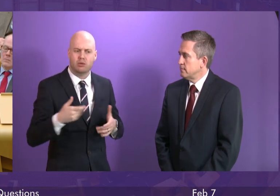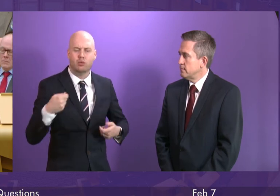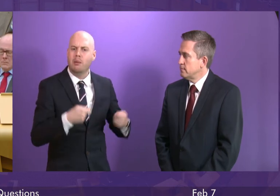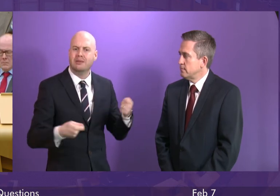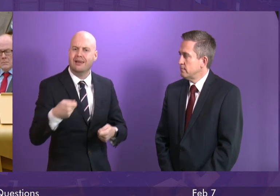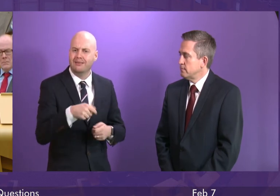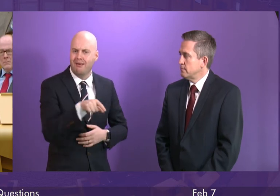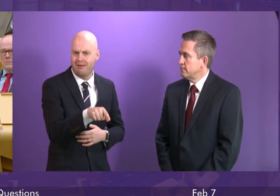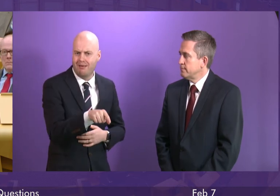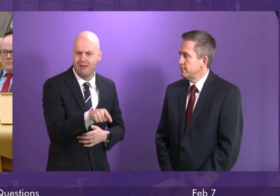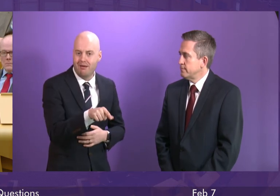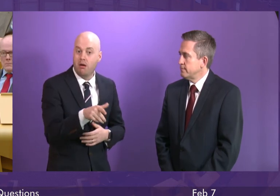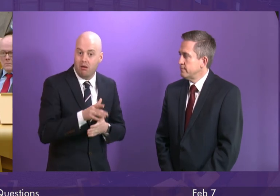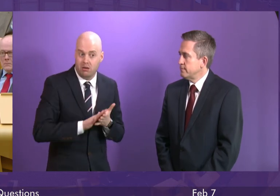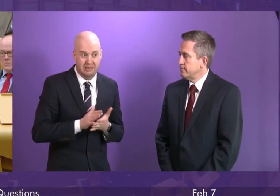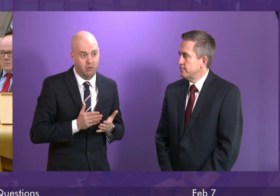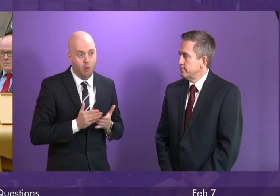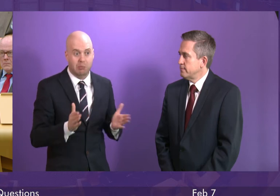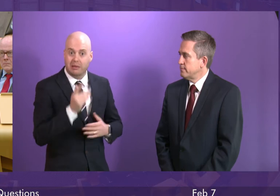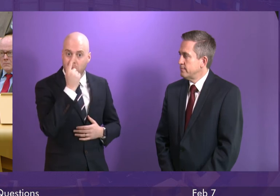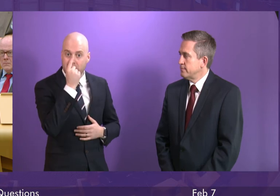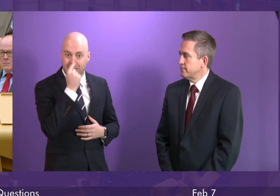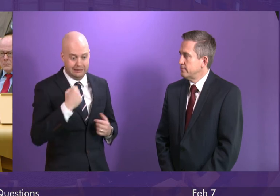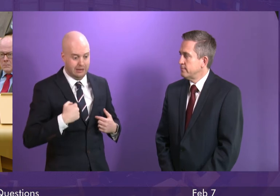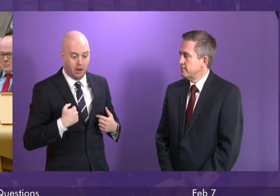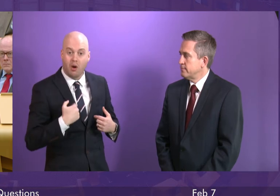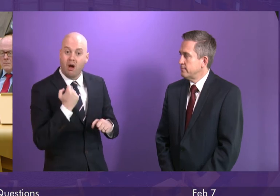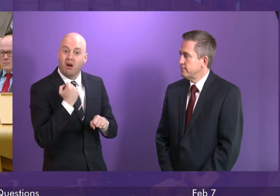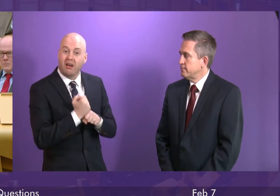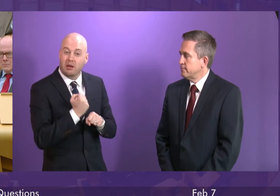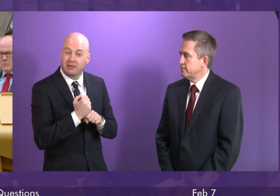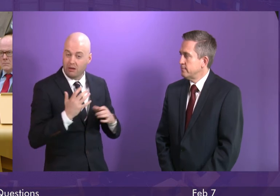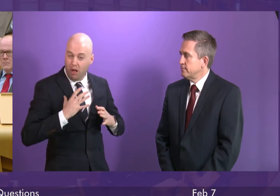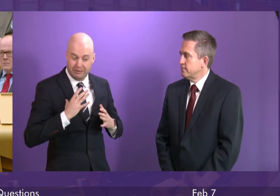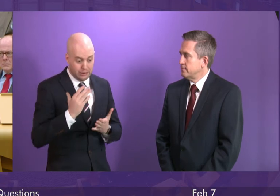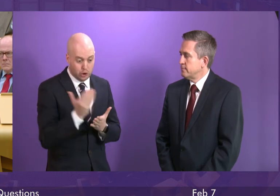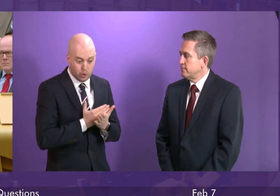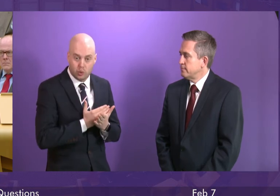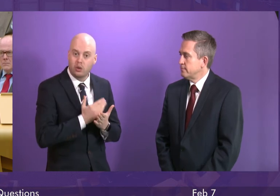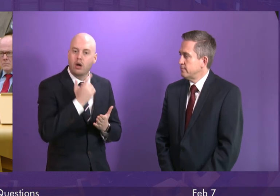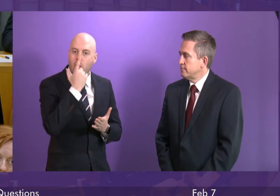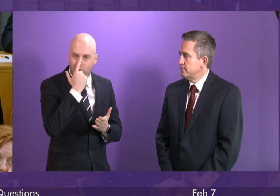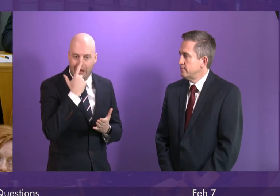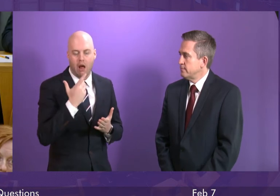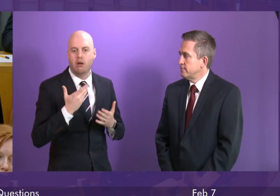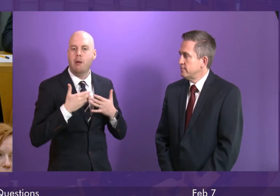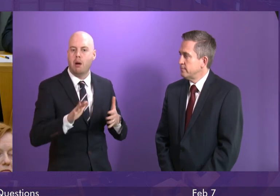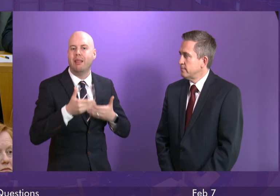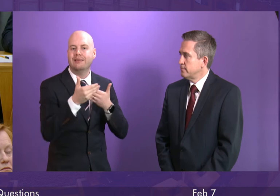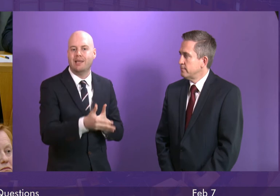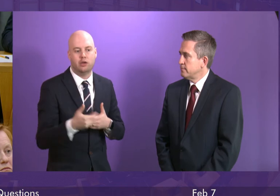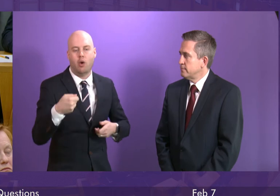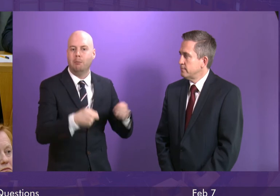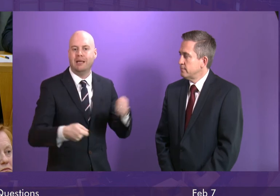opens up the possibility, which we have now secured as a government, to bring forward a competitive public sector bid in that